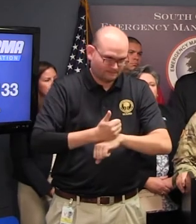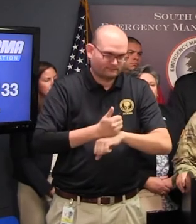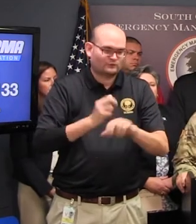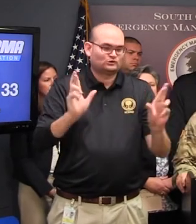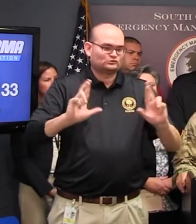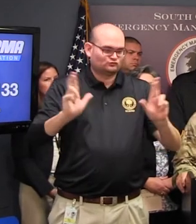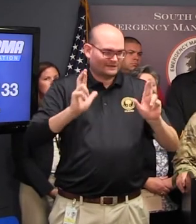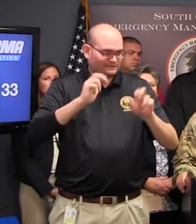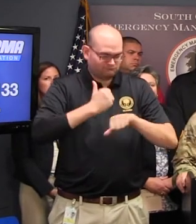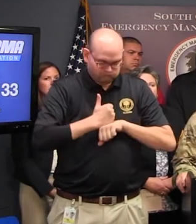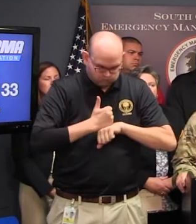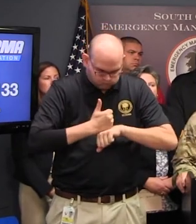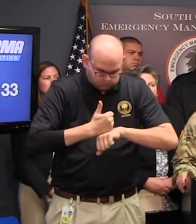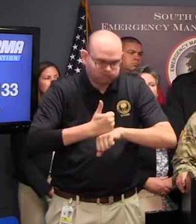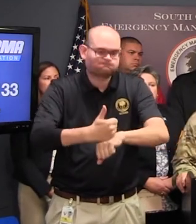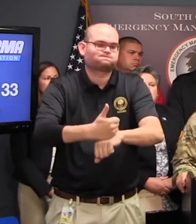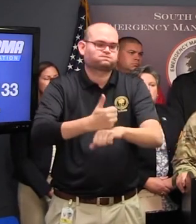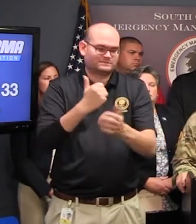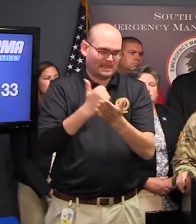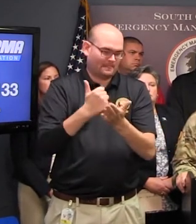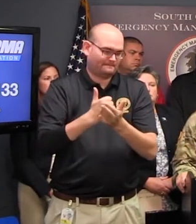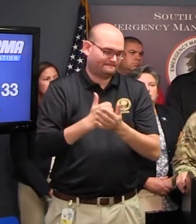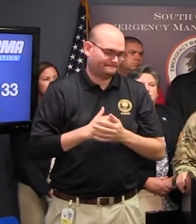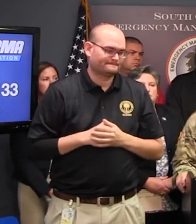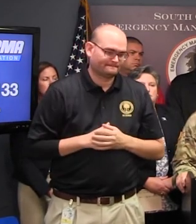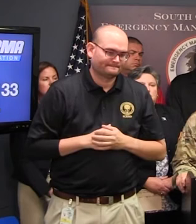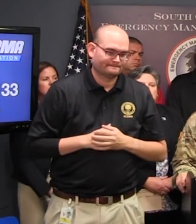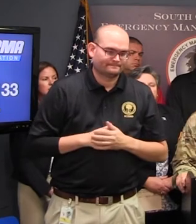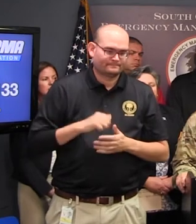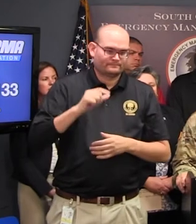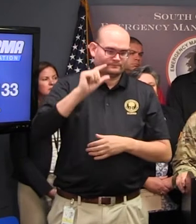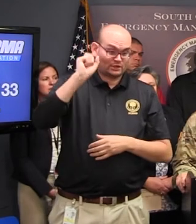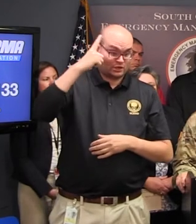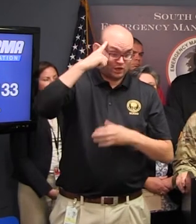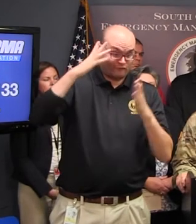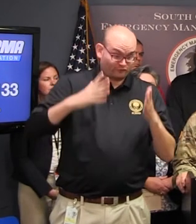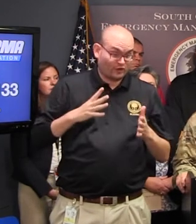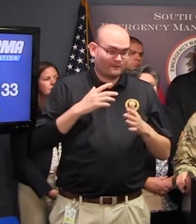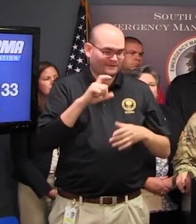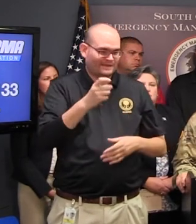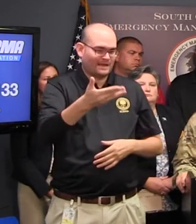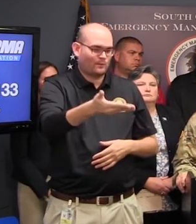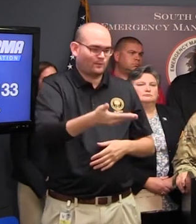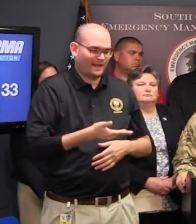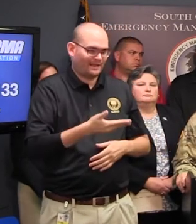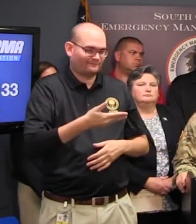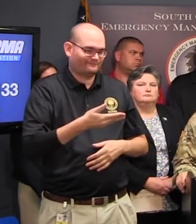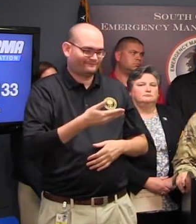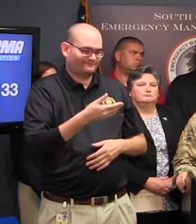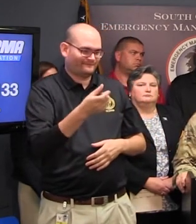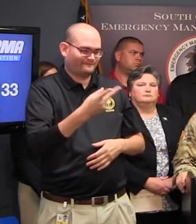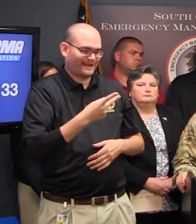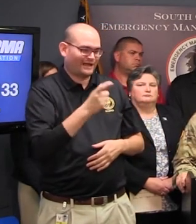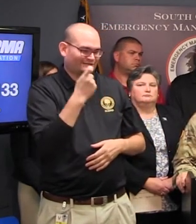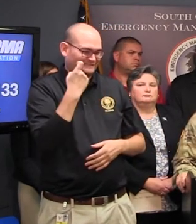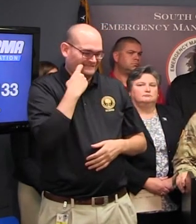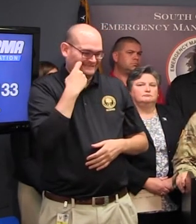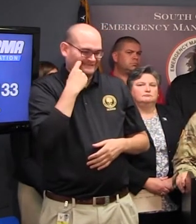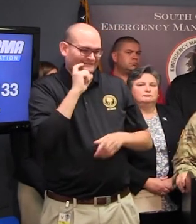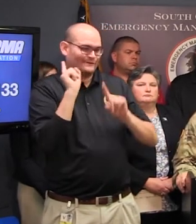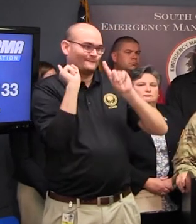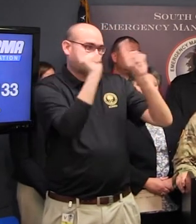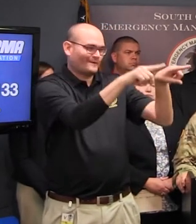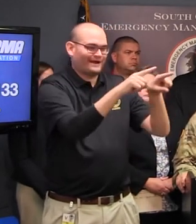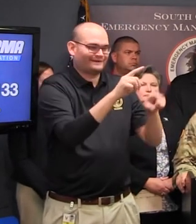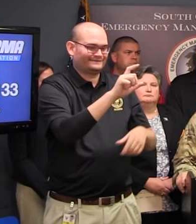governor I had a chance to welcome back into South Carolina some of our troops in combat so we don't want to forget those we welcome back our